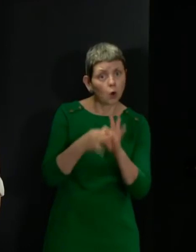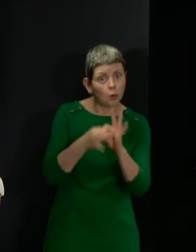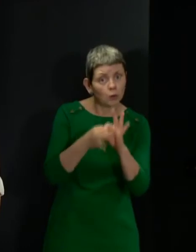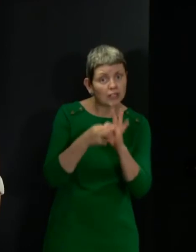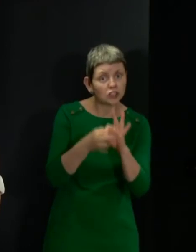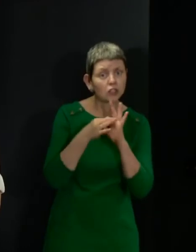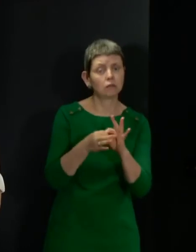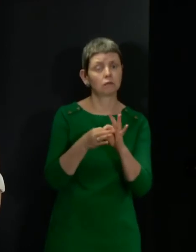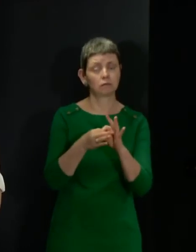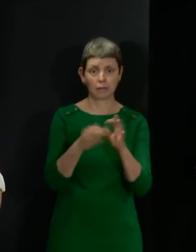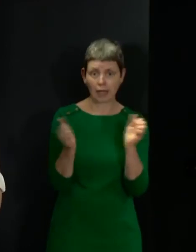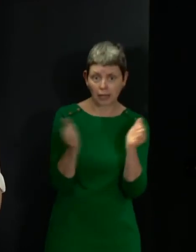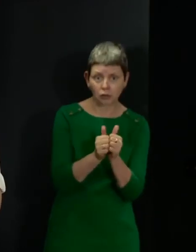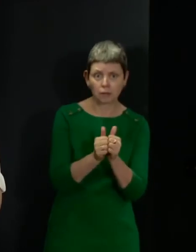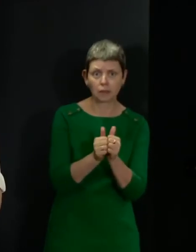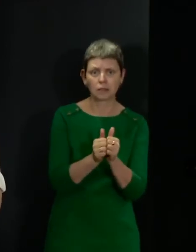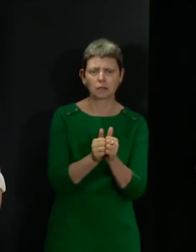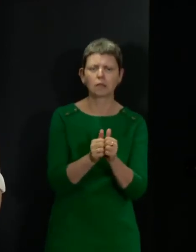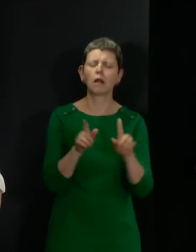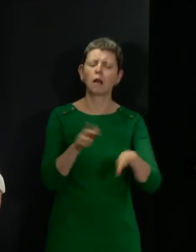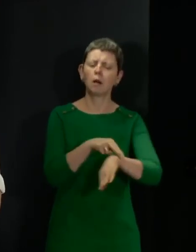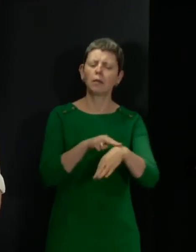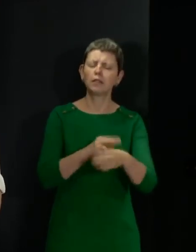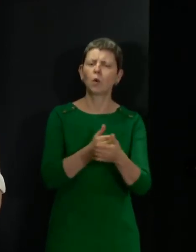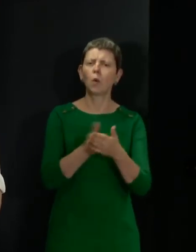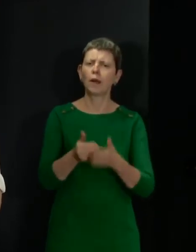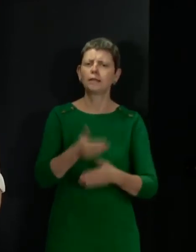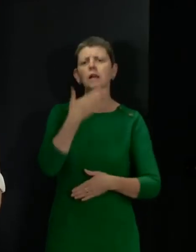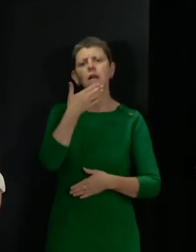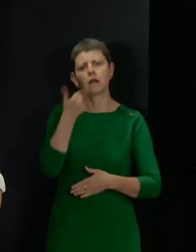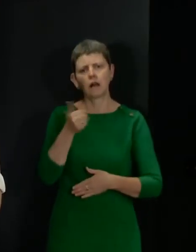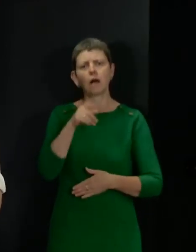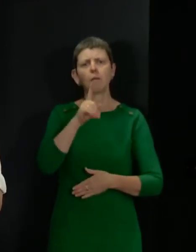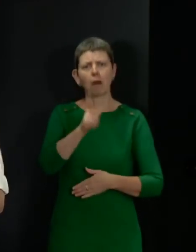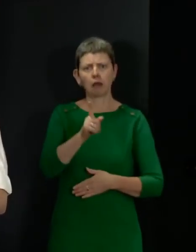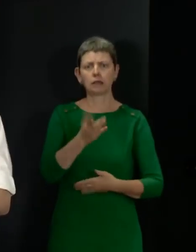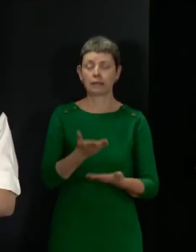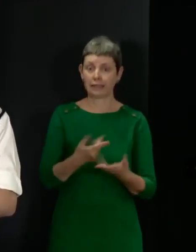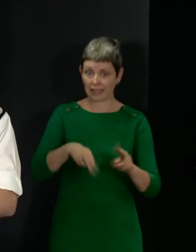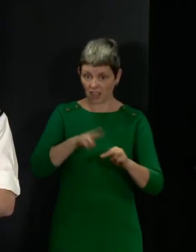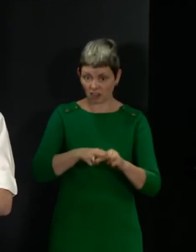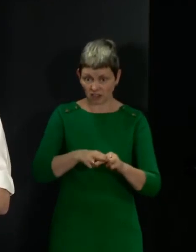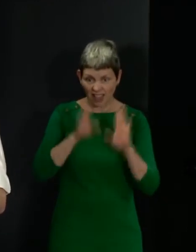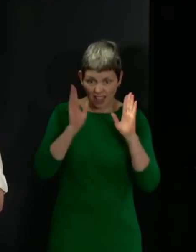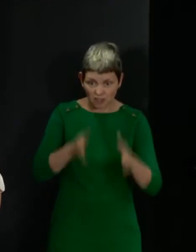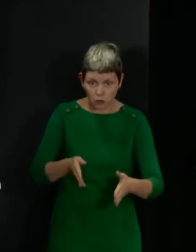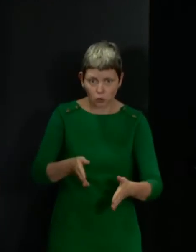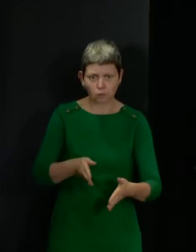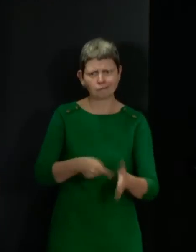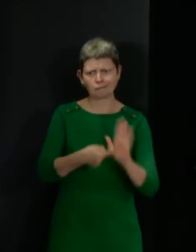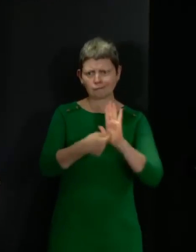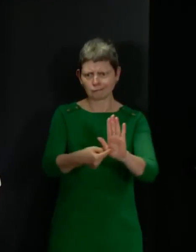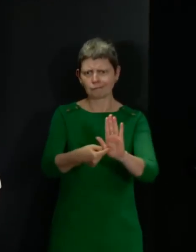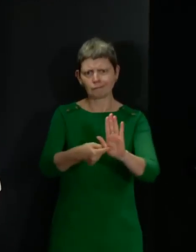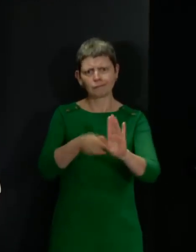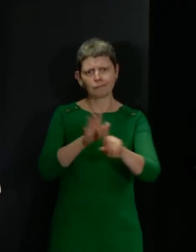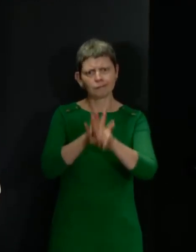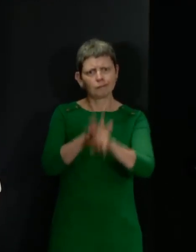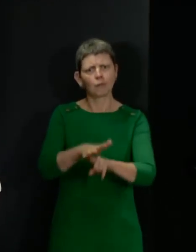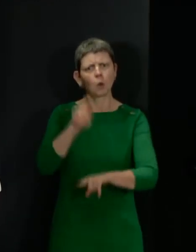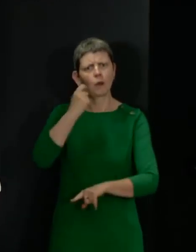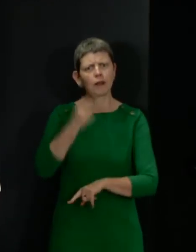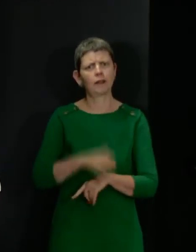will act with courtesy, but we will take enforcement measures when necessary. I greatly value